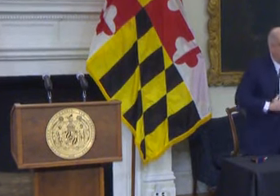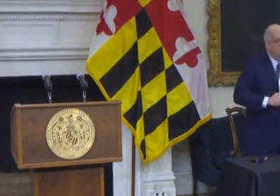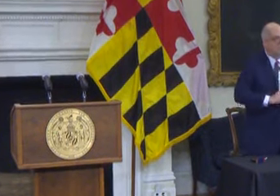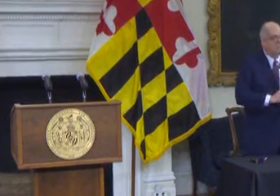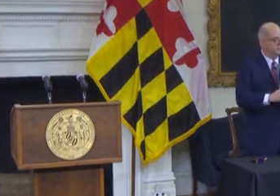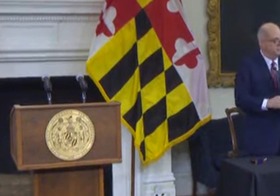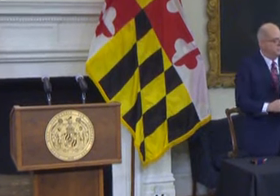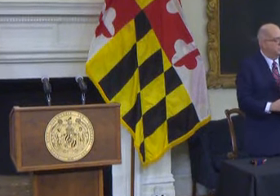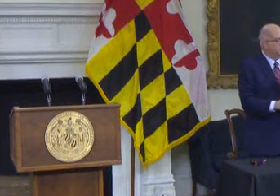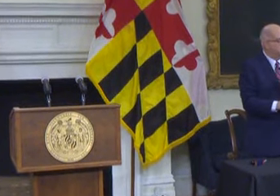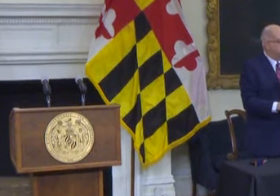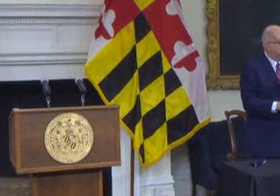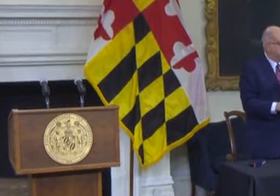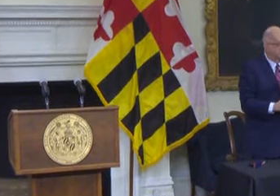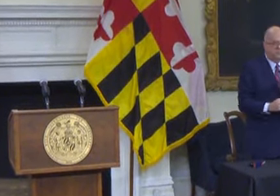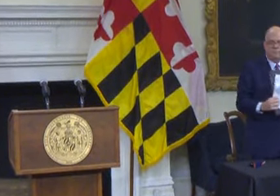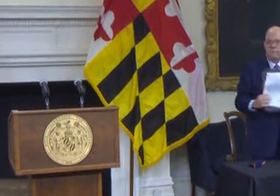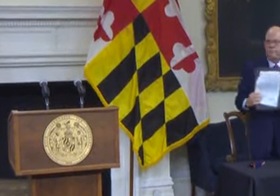So good.